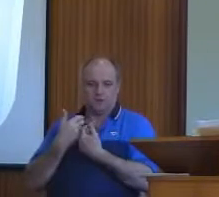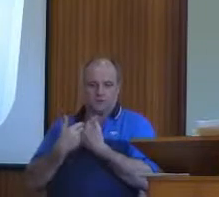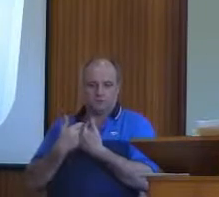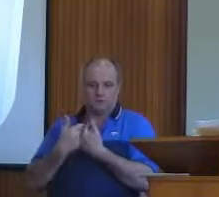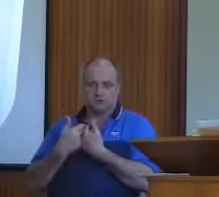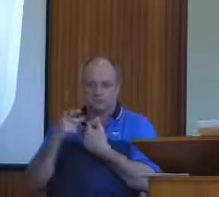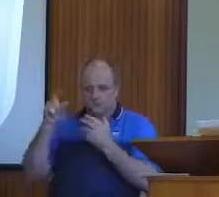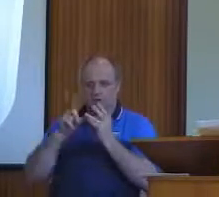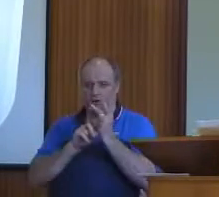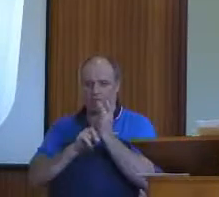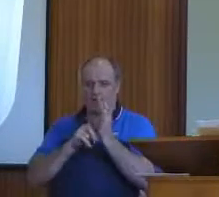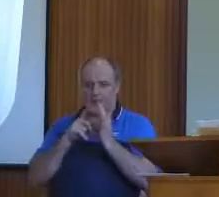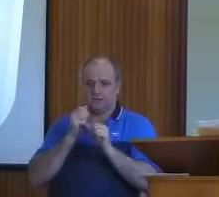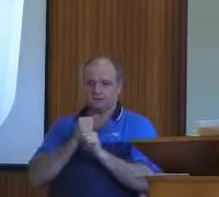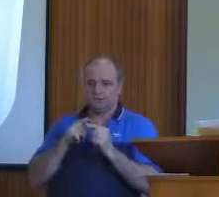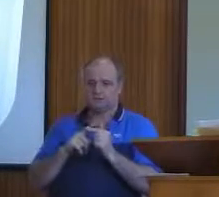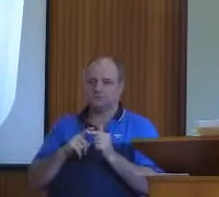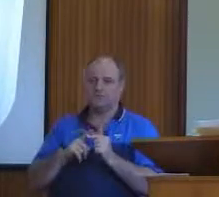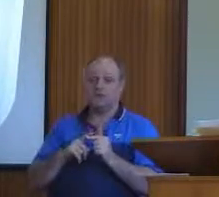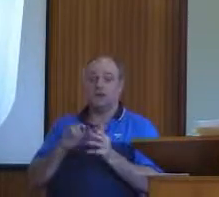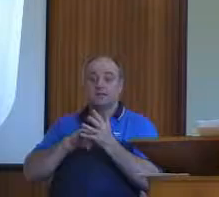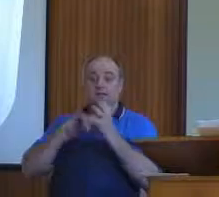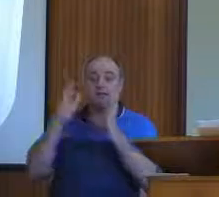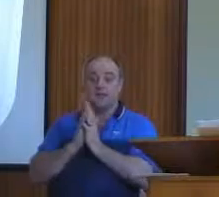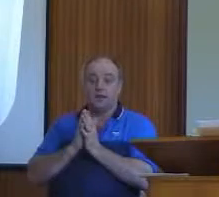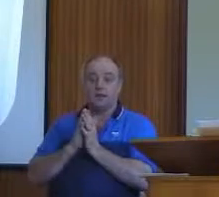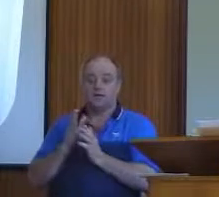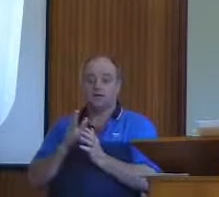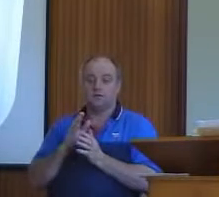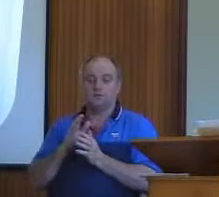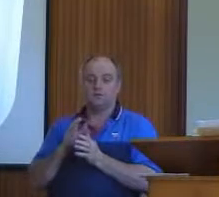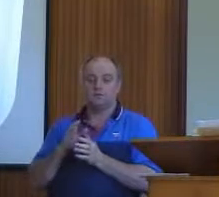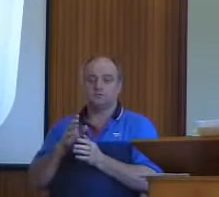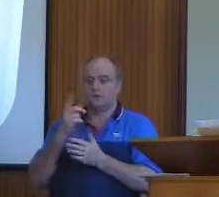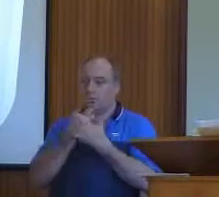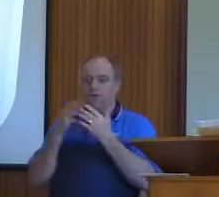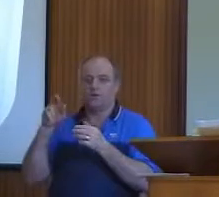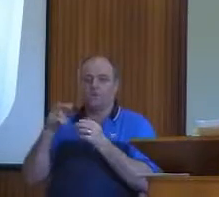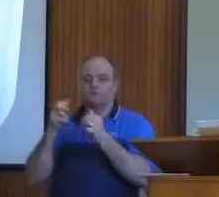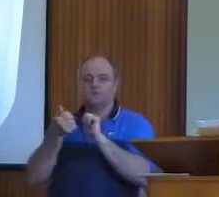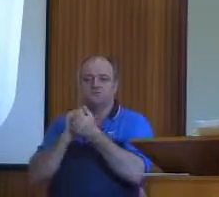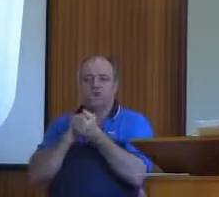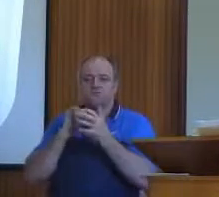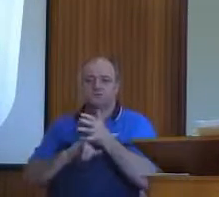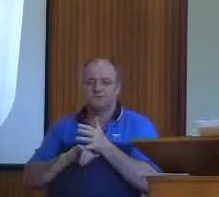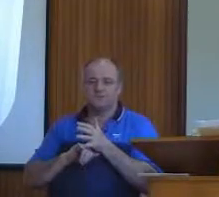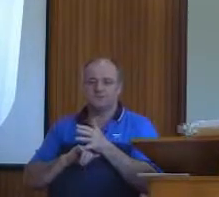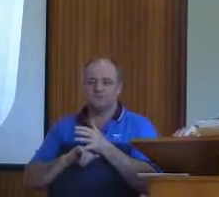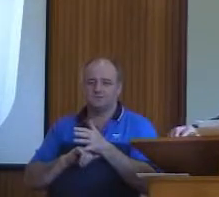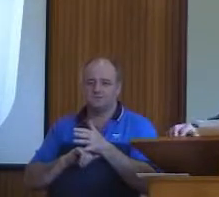to them. And consequently I grew up a thorough going ignorant as far as the Bible